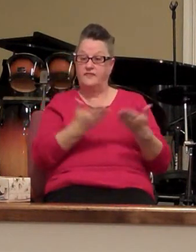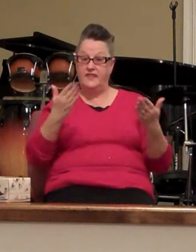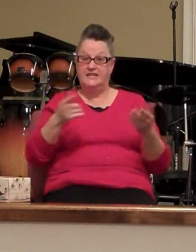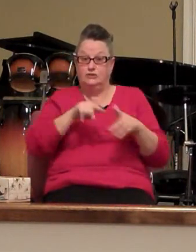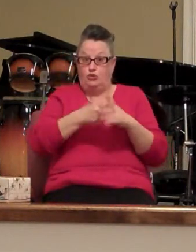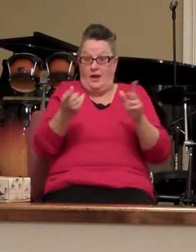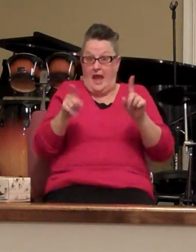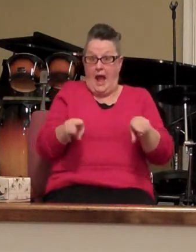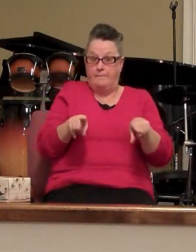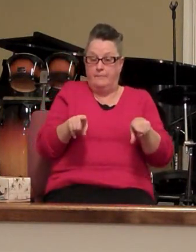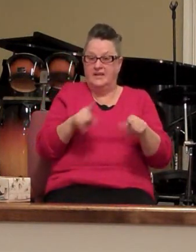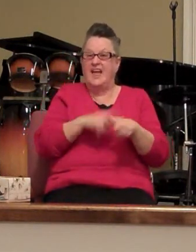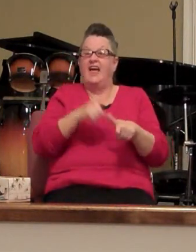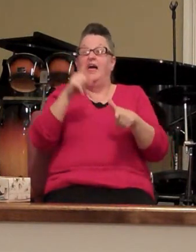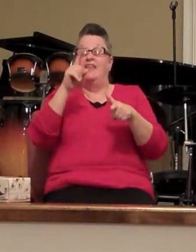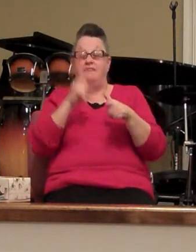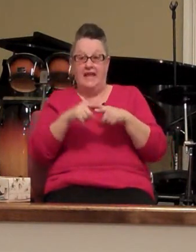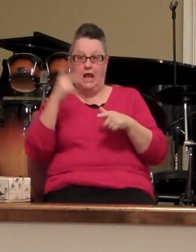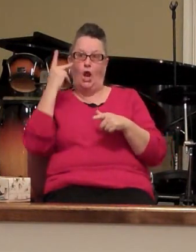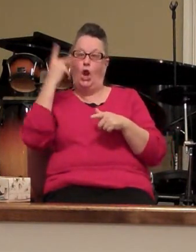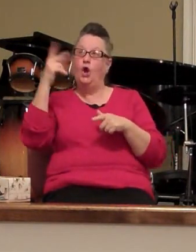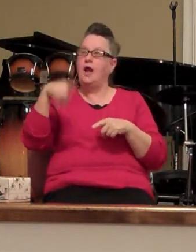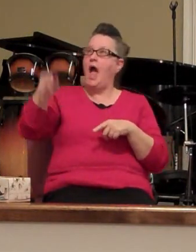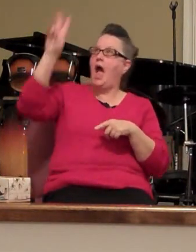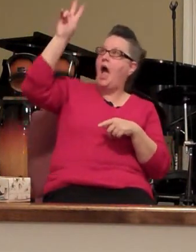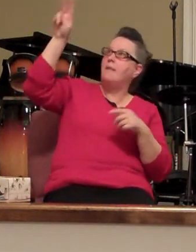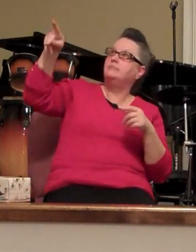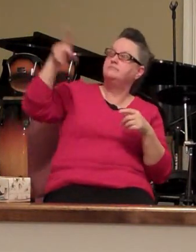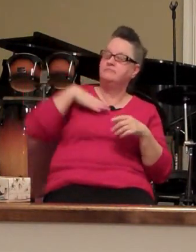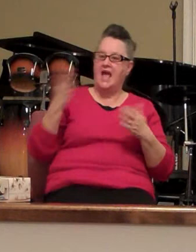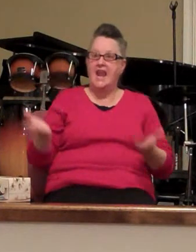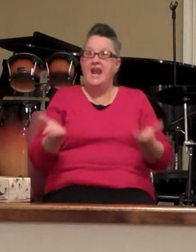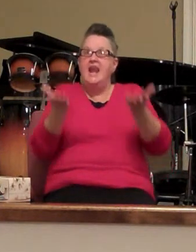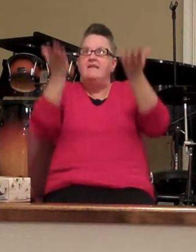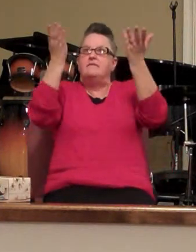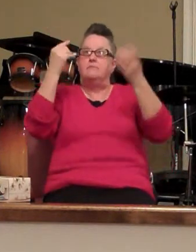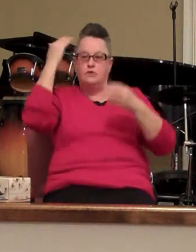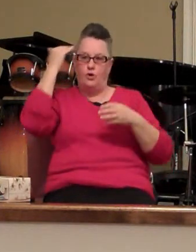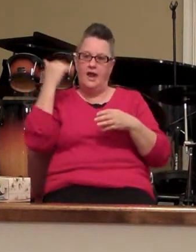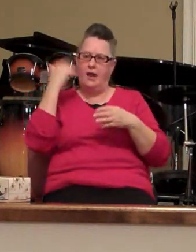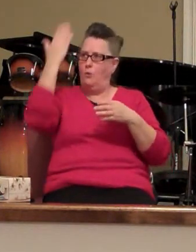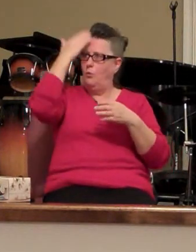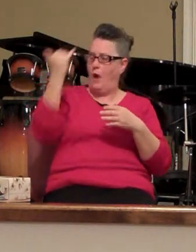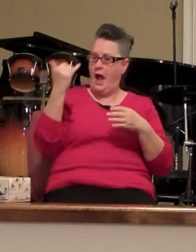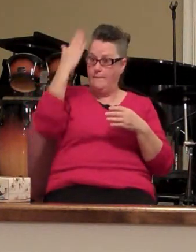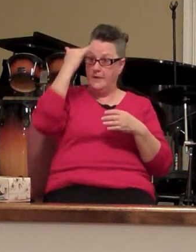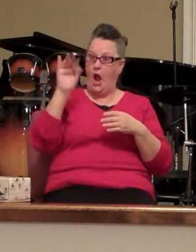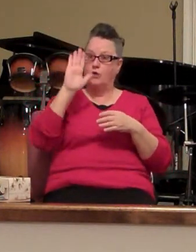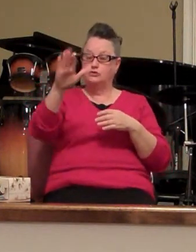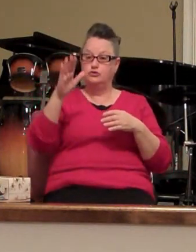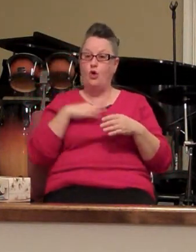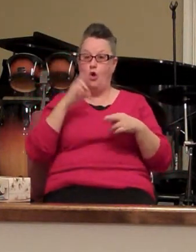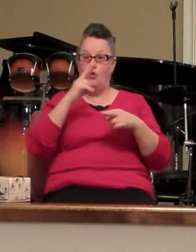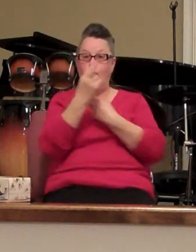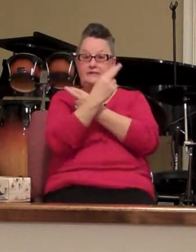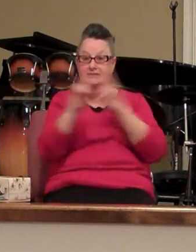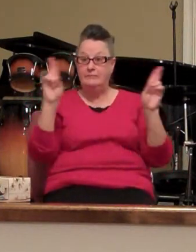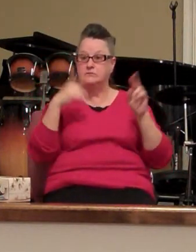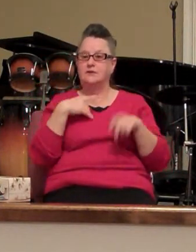to pass then look up lift up your head why because your redemption draweth